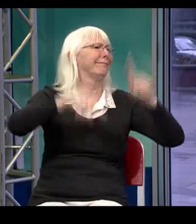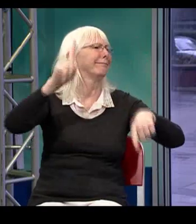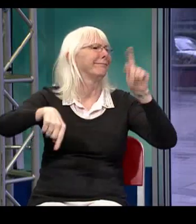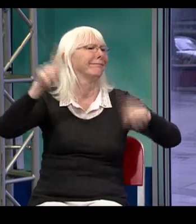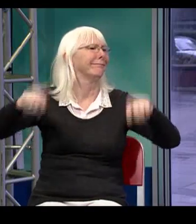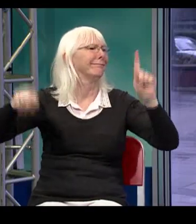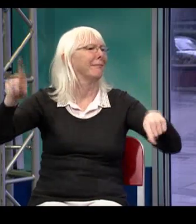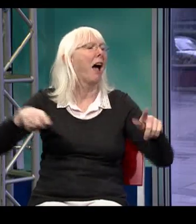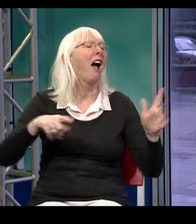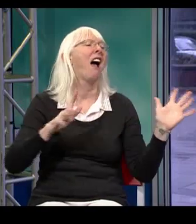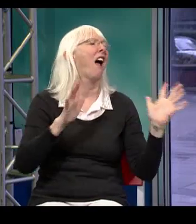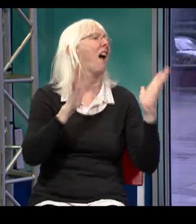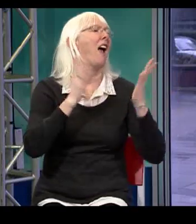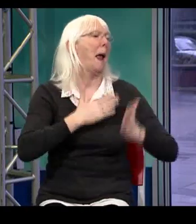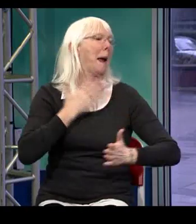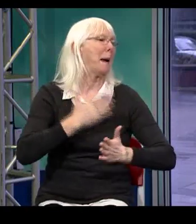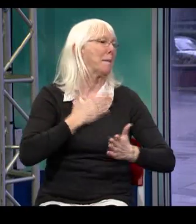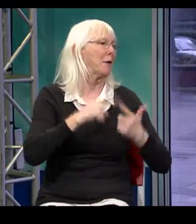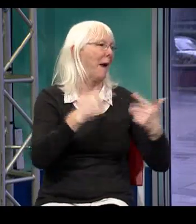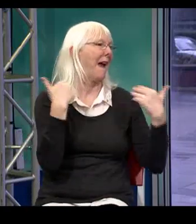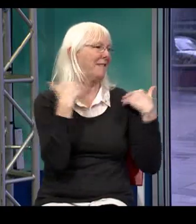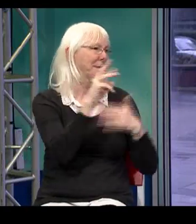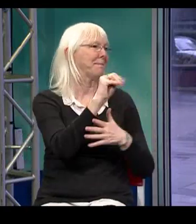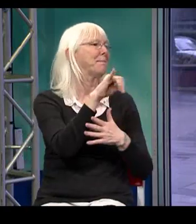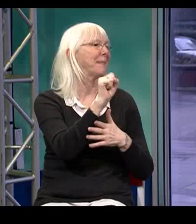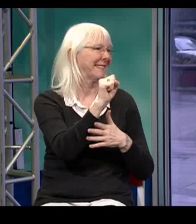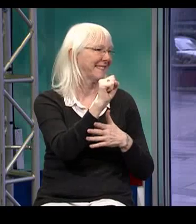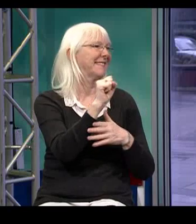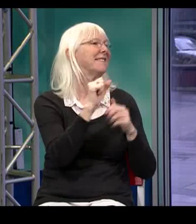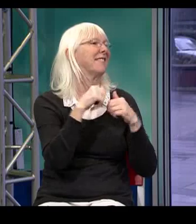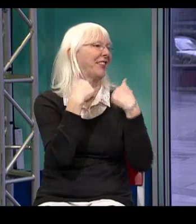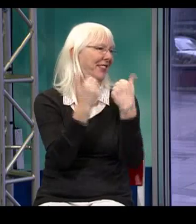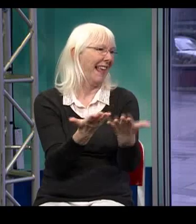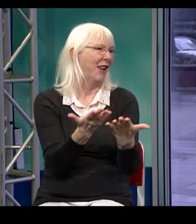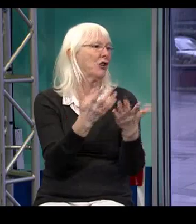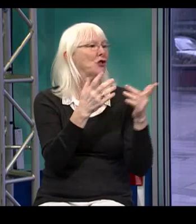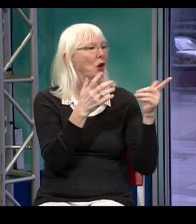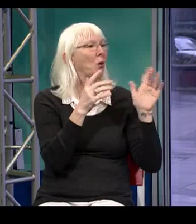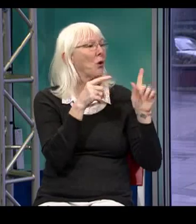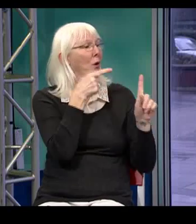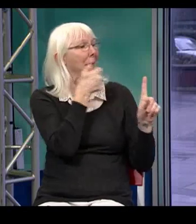language. And he realized that his impression of his patients prior was incorrect.